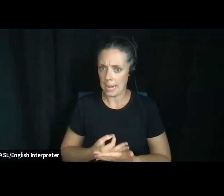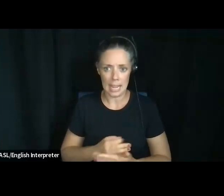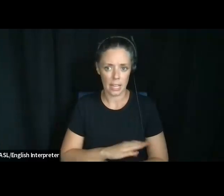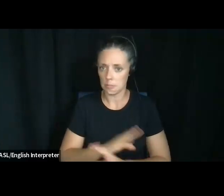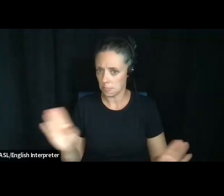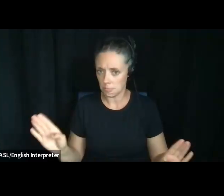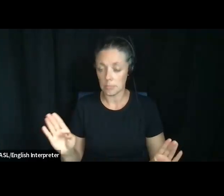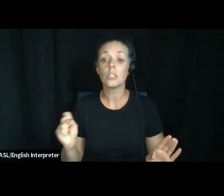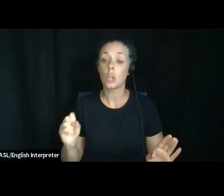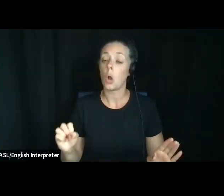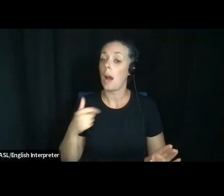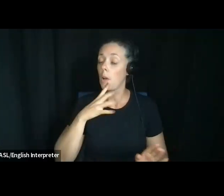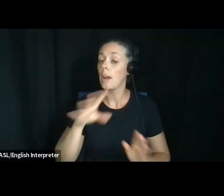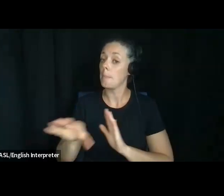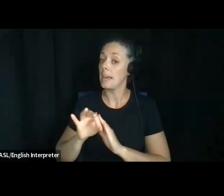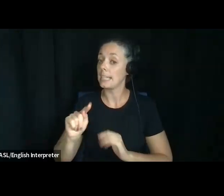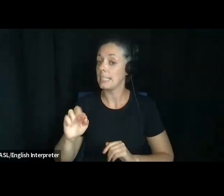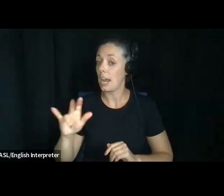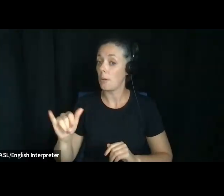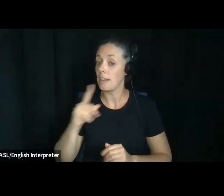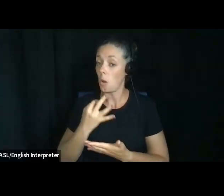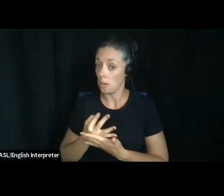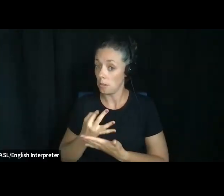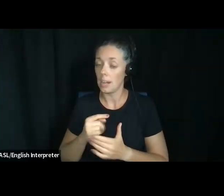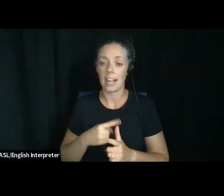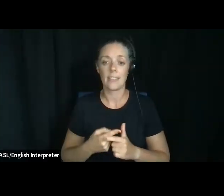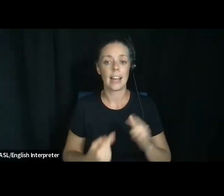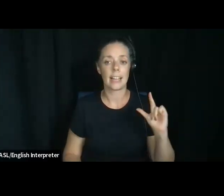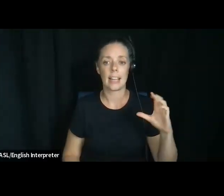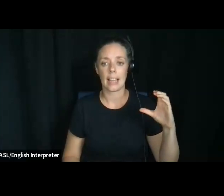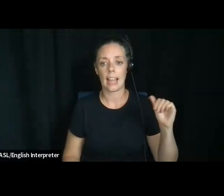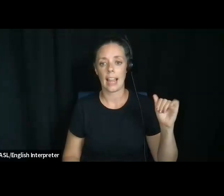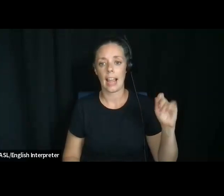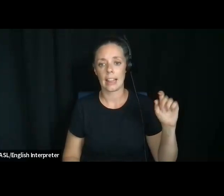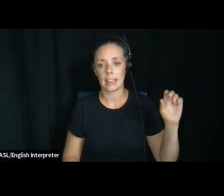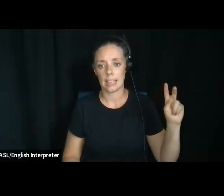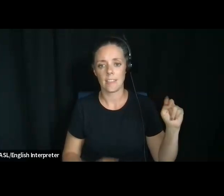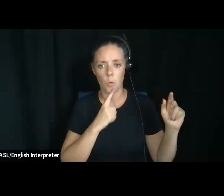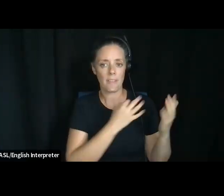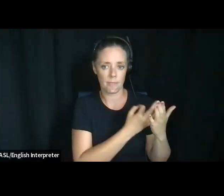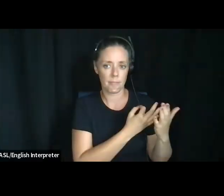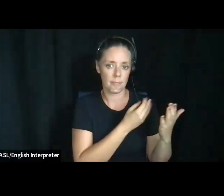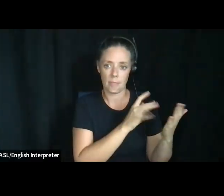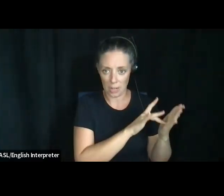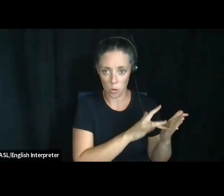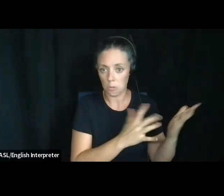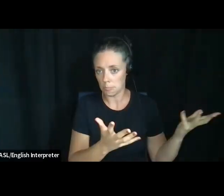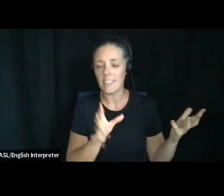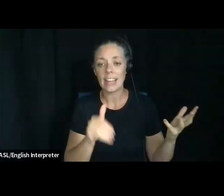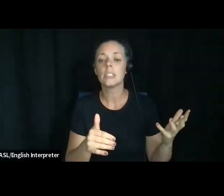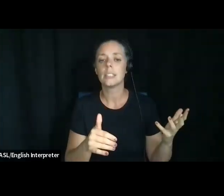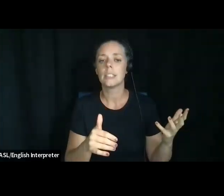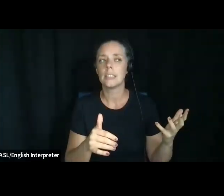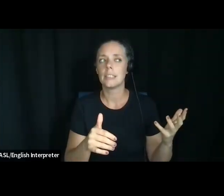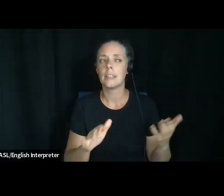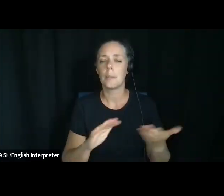choose Terry to handle my money and Caitlin to make my medical decisions. And that gets, that's just gets too confusing.